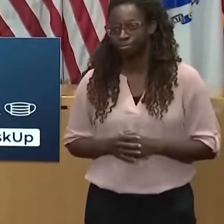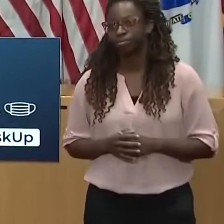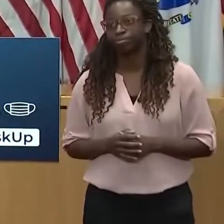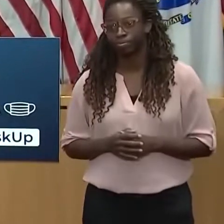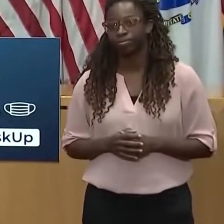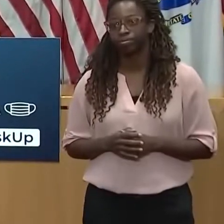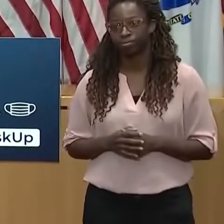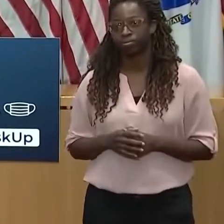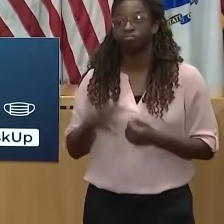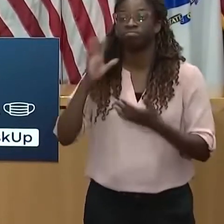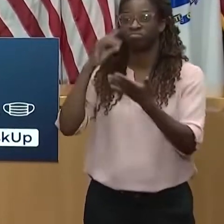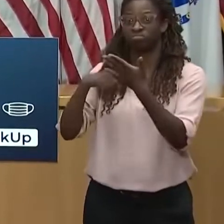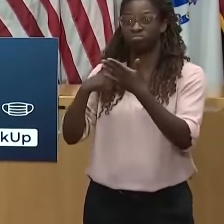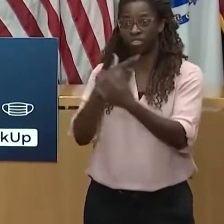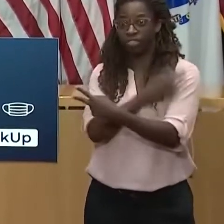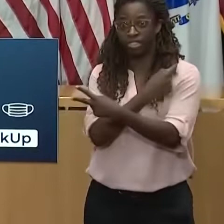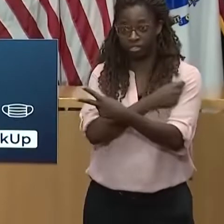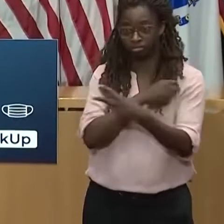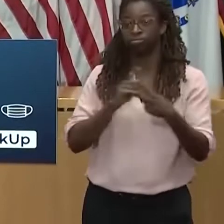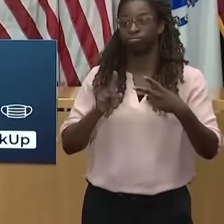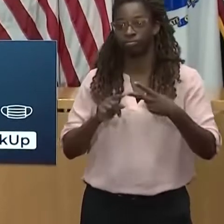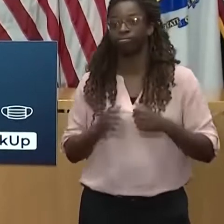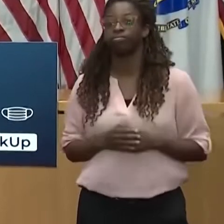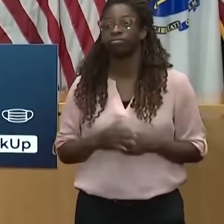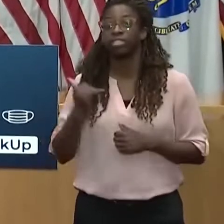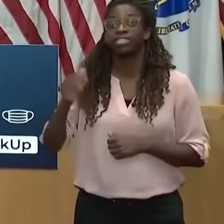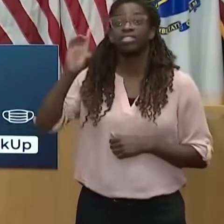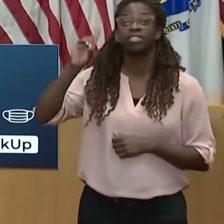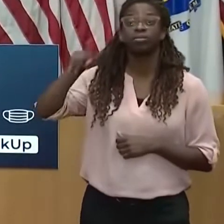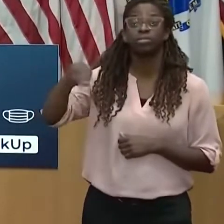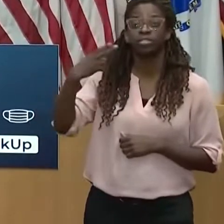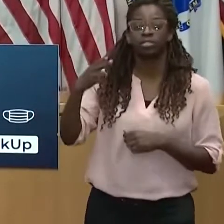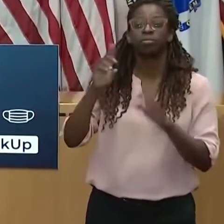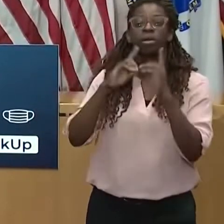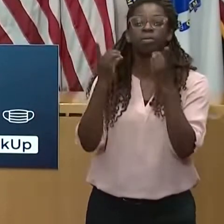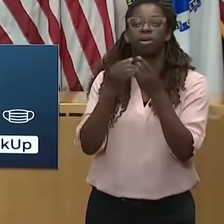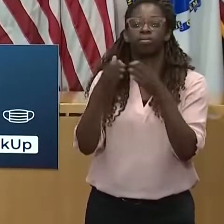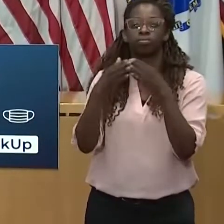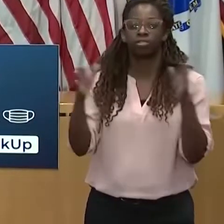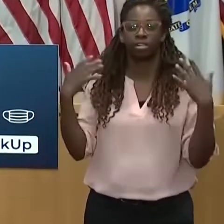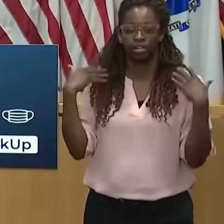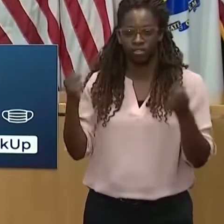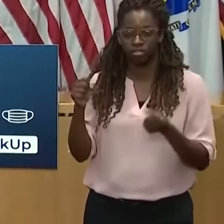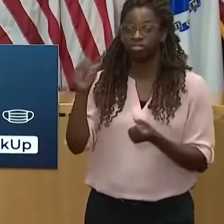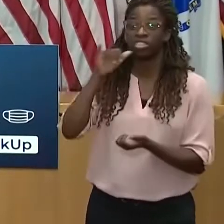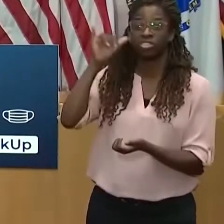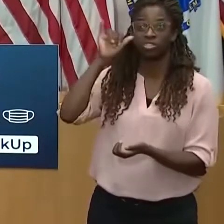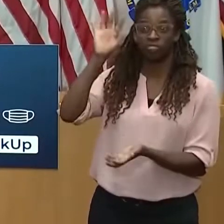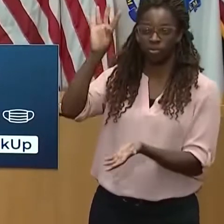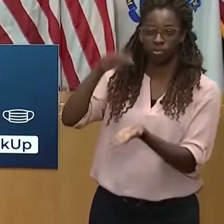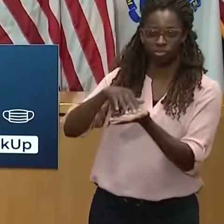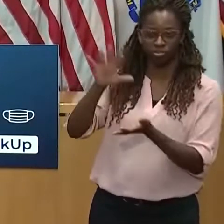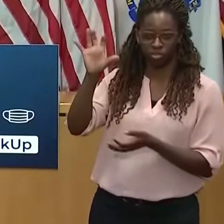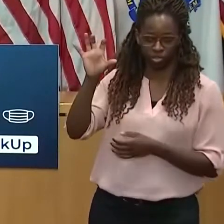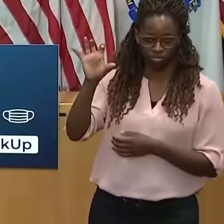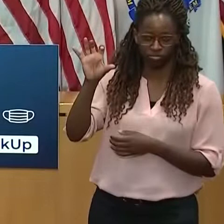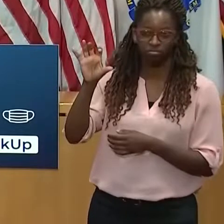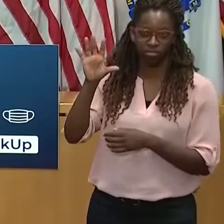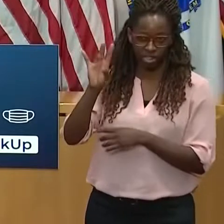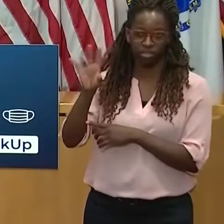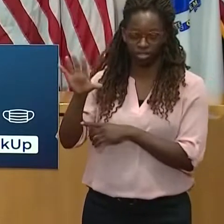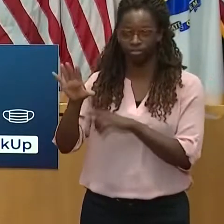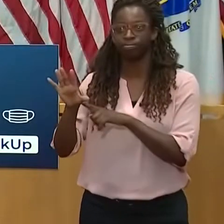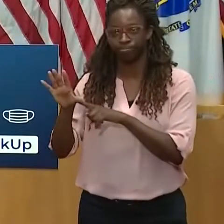Yesterday, the Department of Public Health reported 4,985 new confirmed cases. That was on